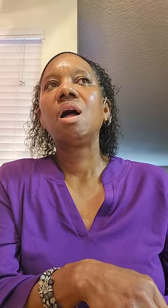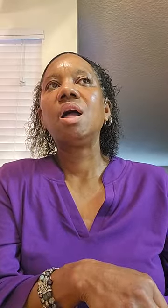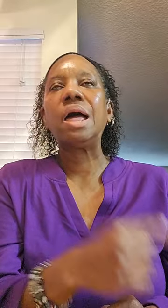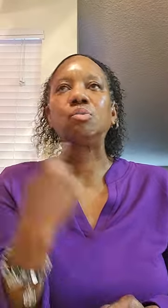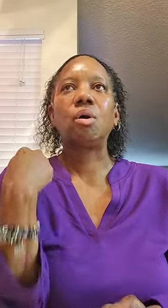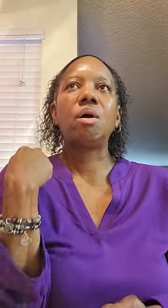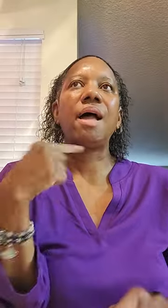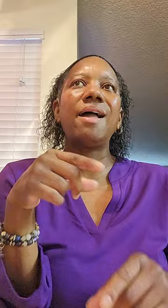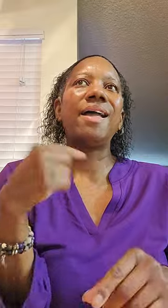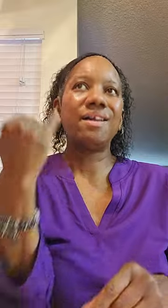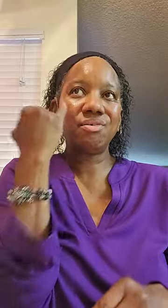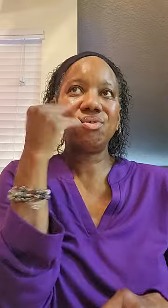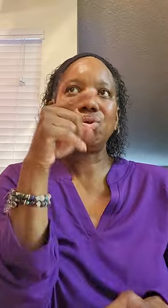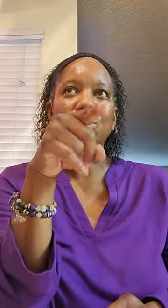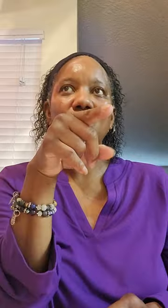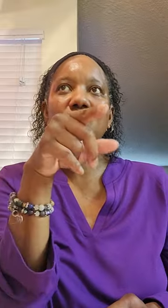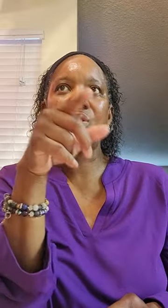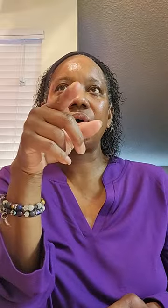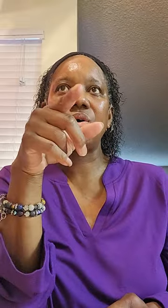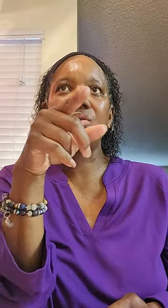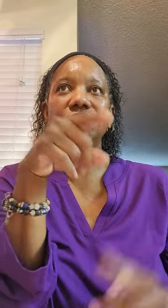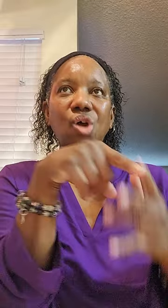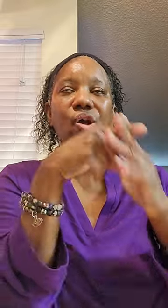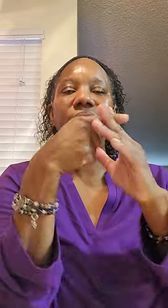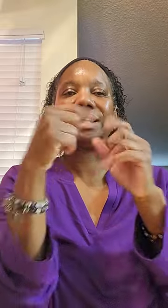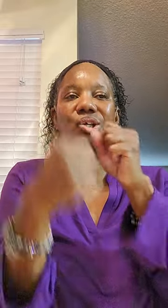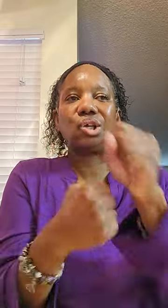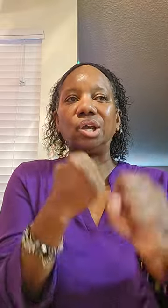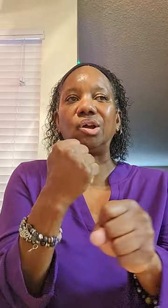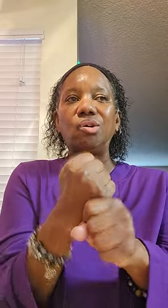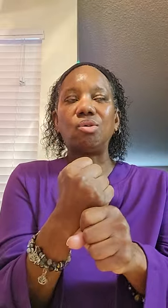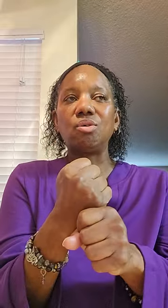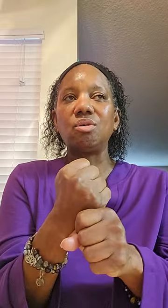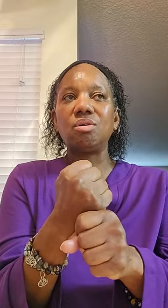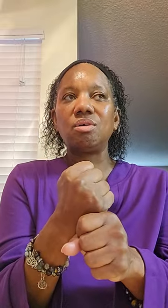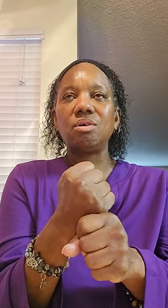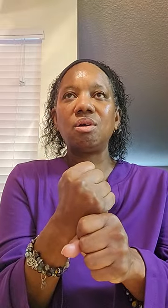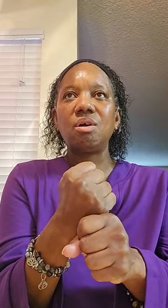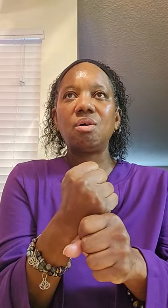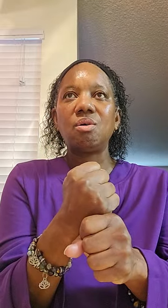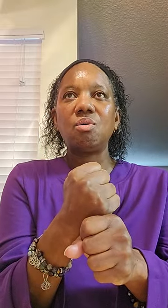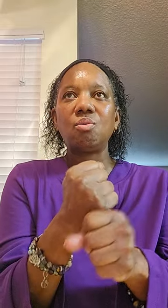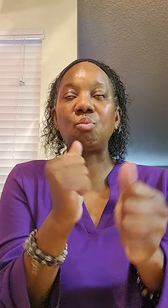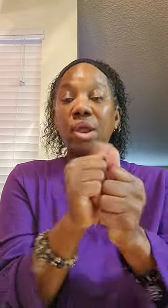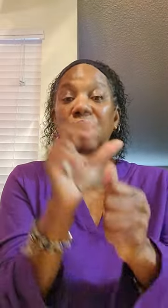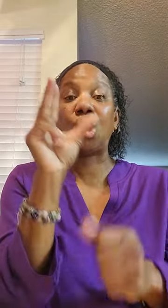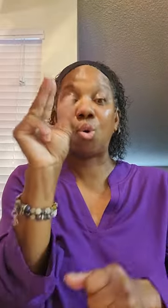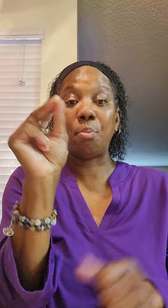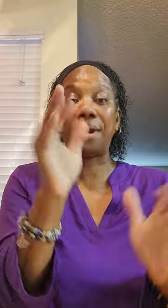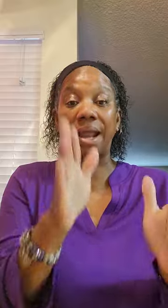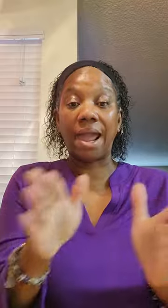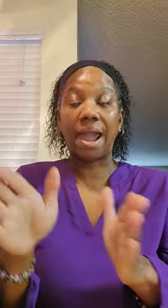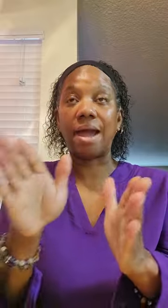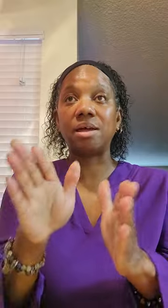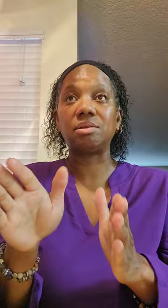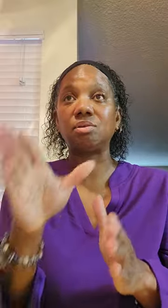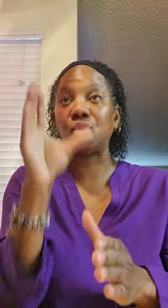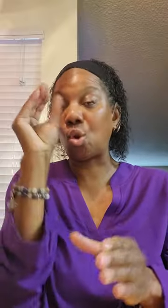and if you're starting this year with no plan, no